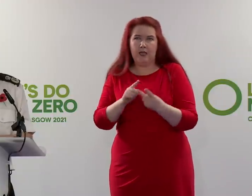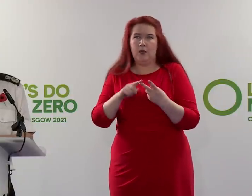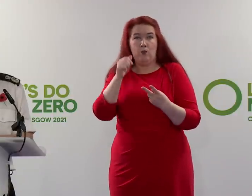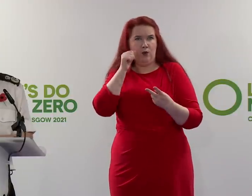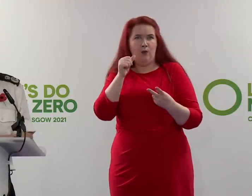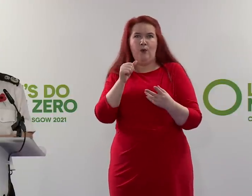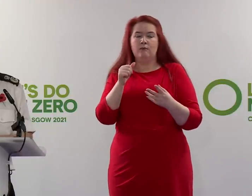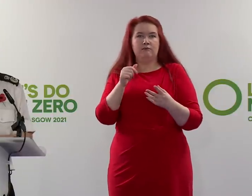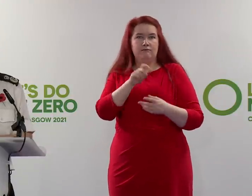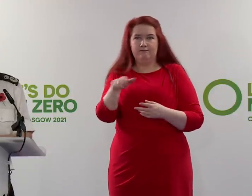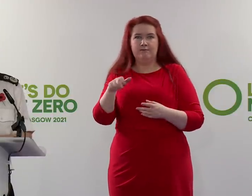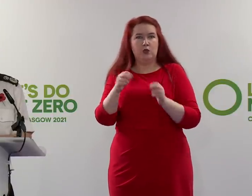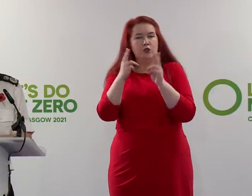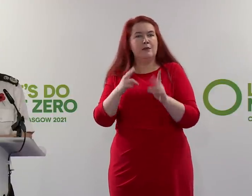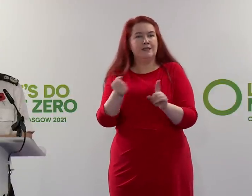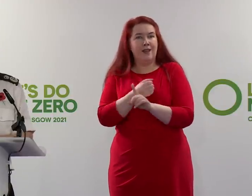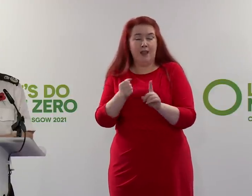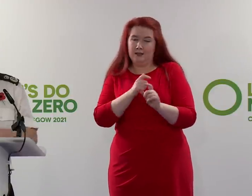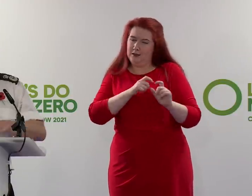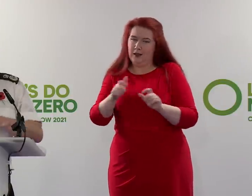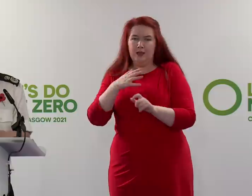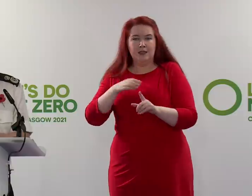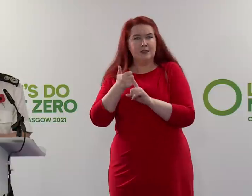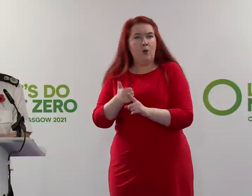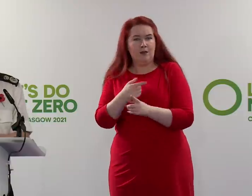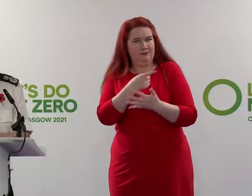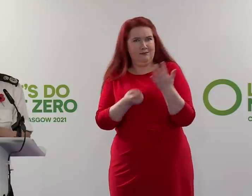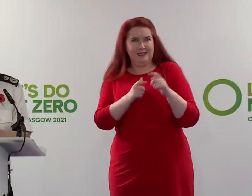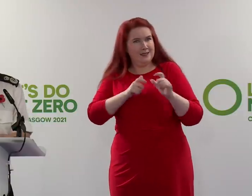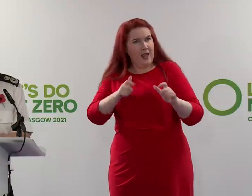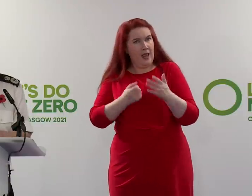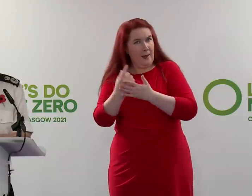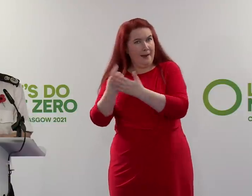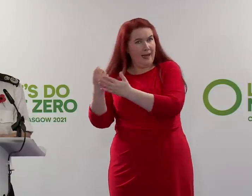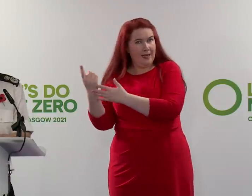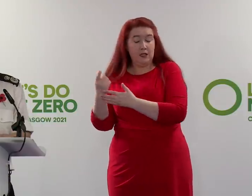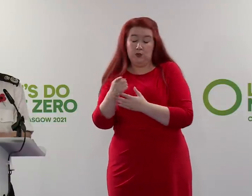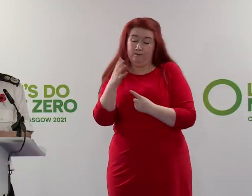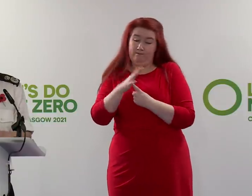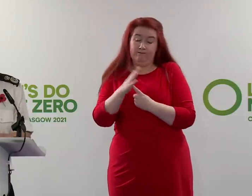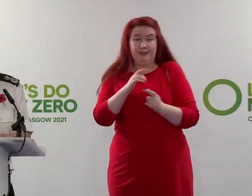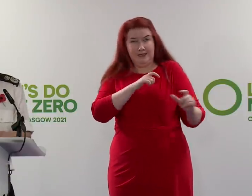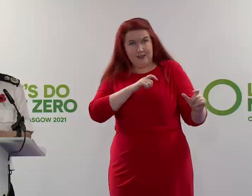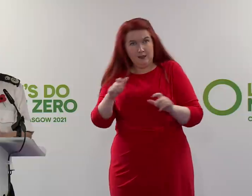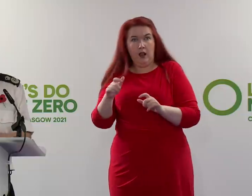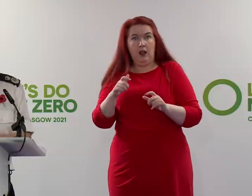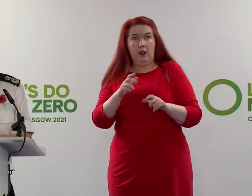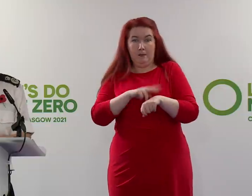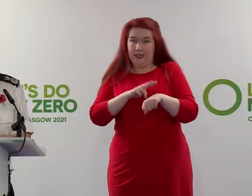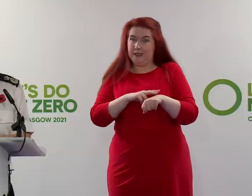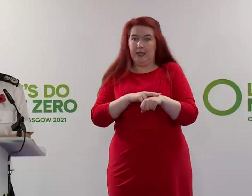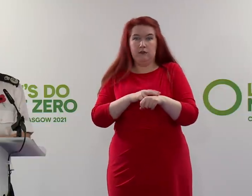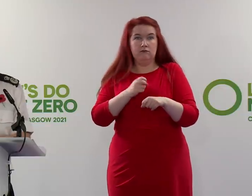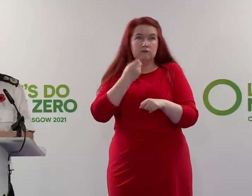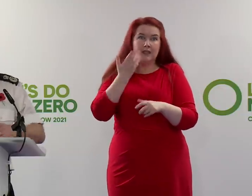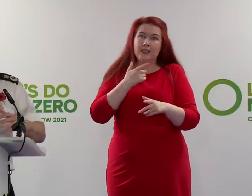domestic violence will continue to need police support. So we will address that. It's crucial, crucial that policing continues for all the communities